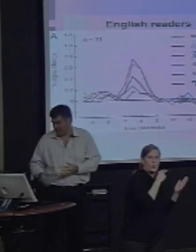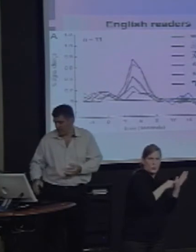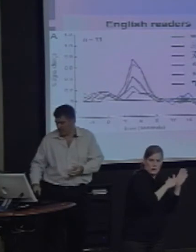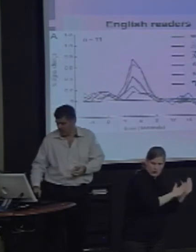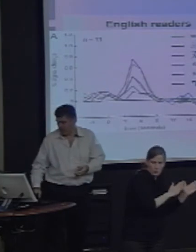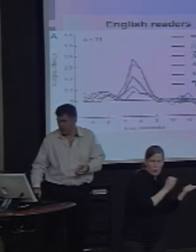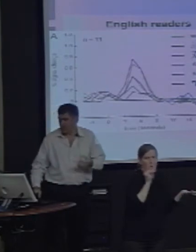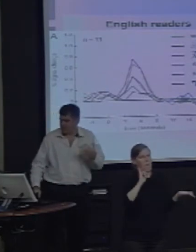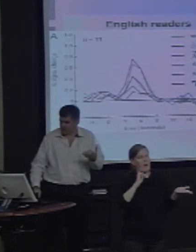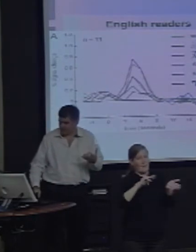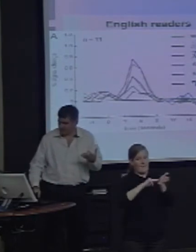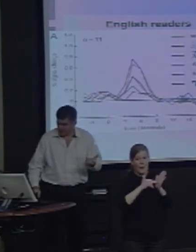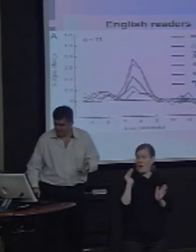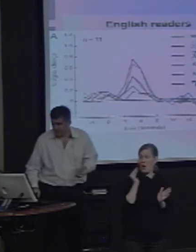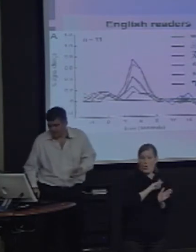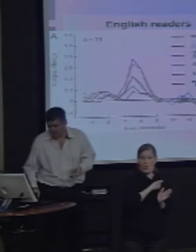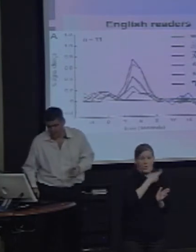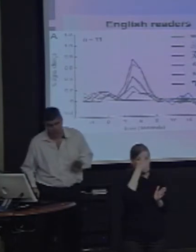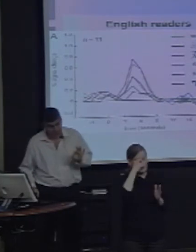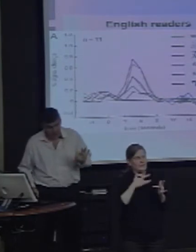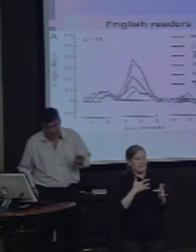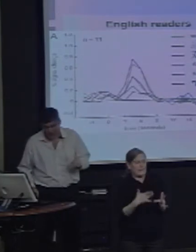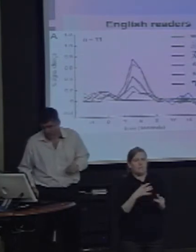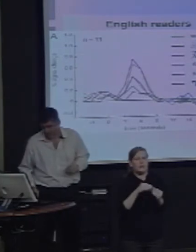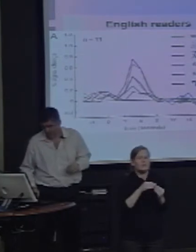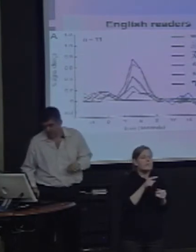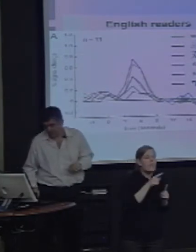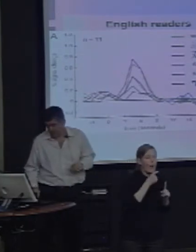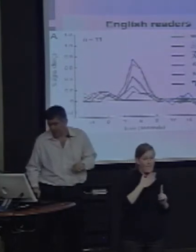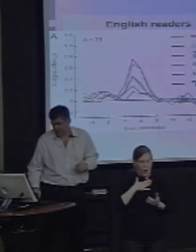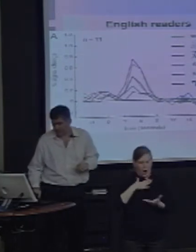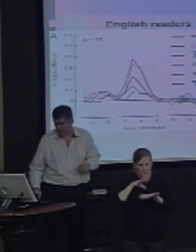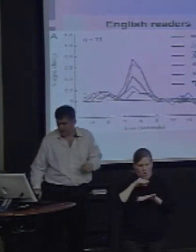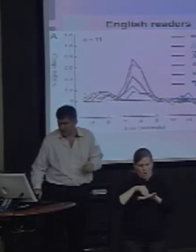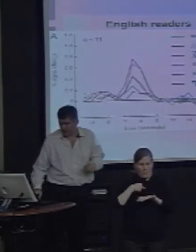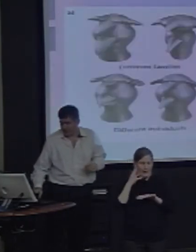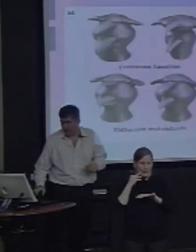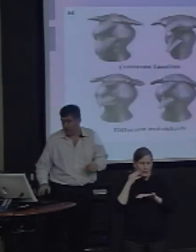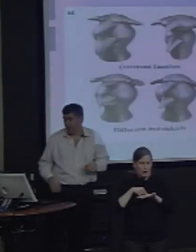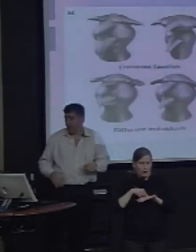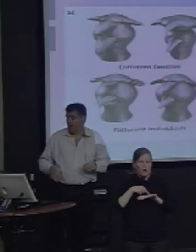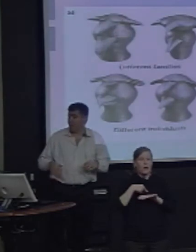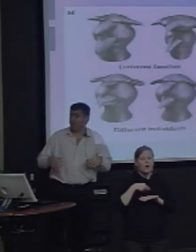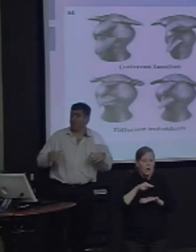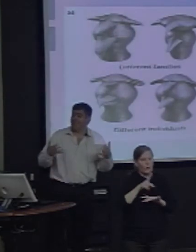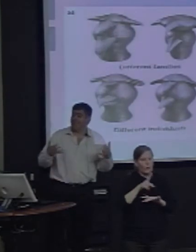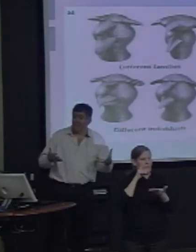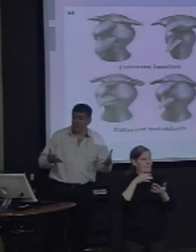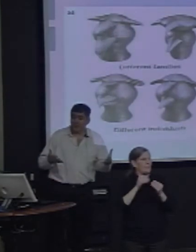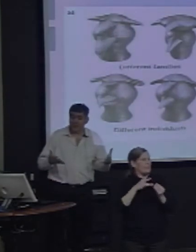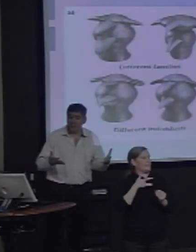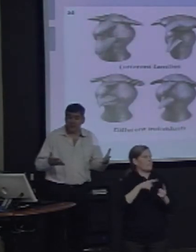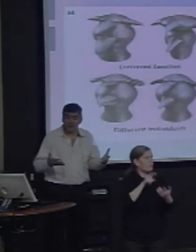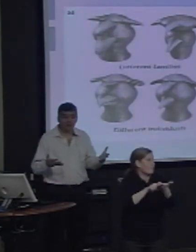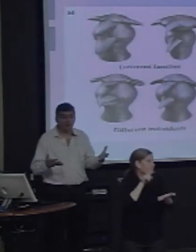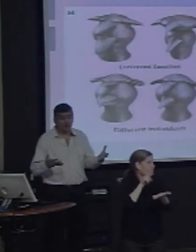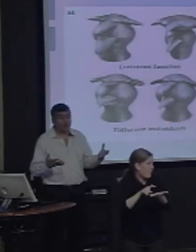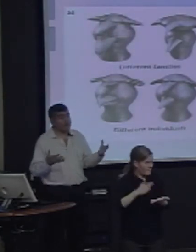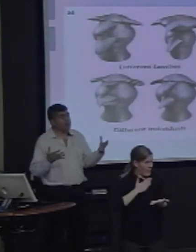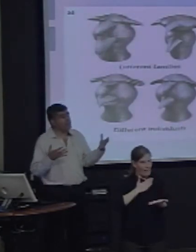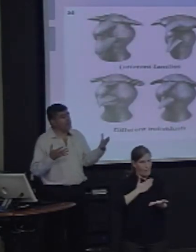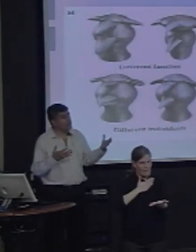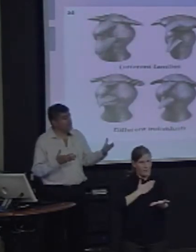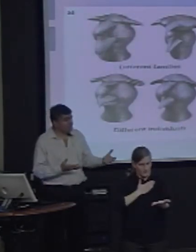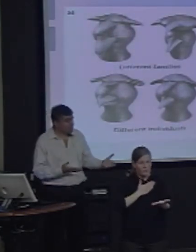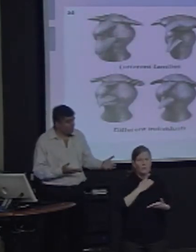is obviously sensitive to your experience with particular types of orthographies. The same turns out to be true